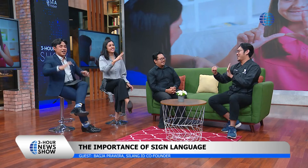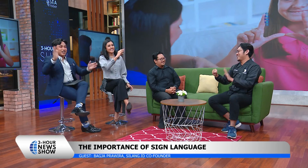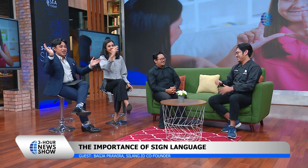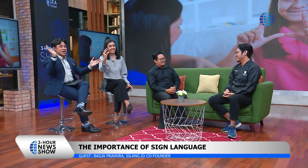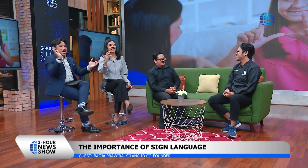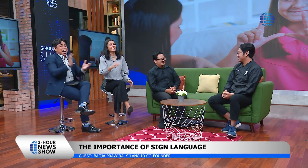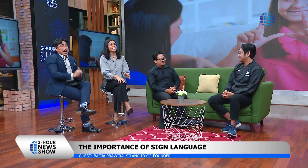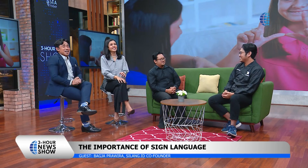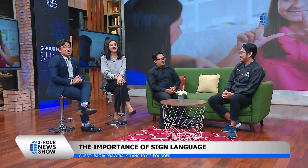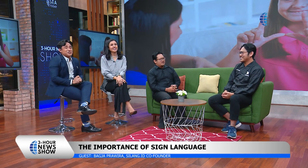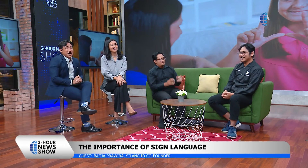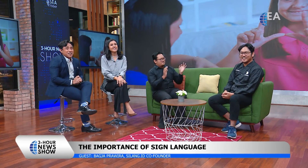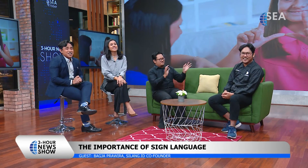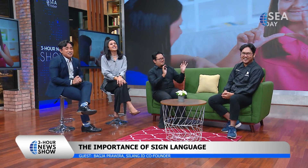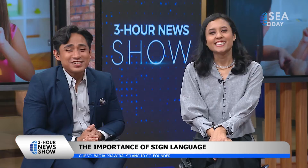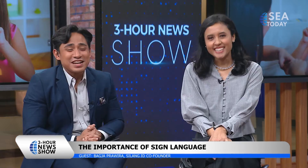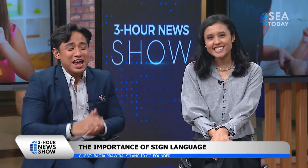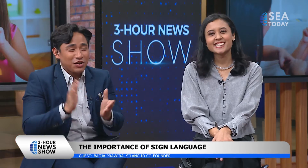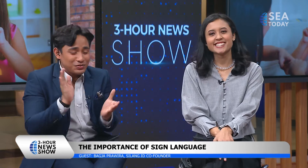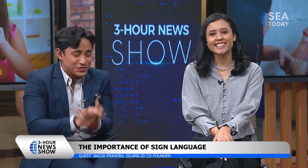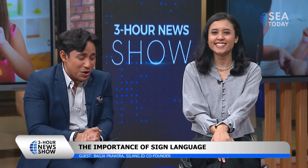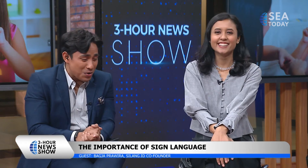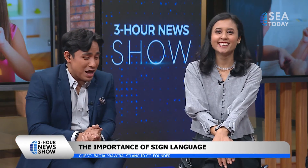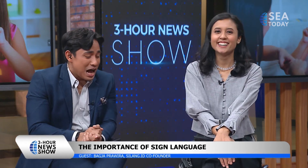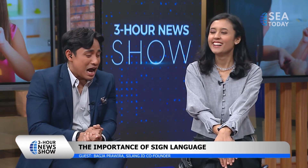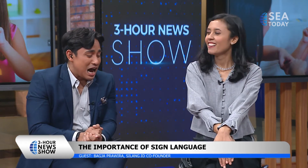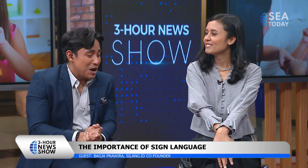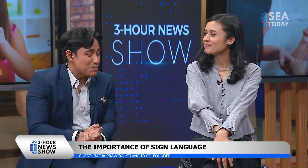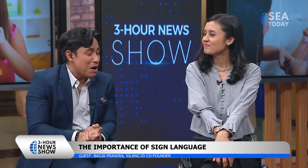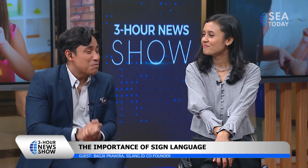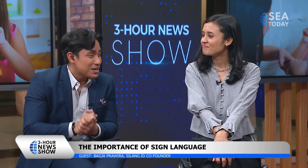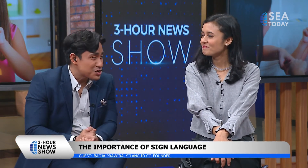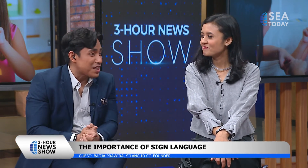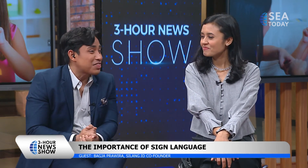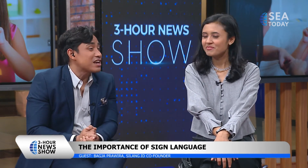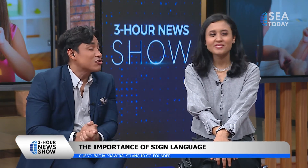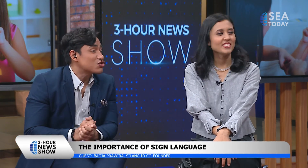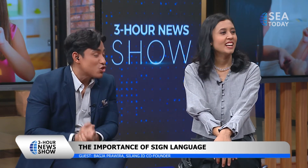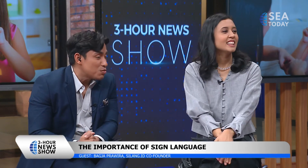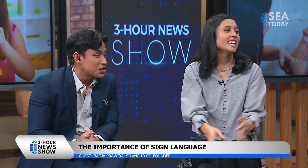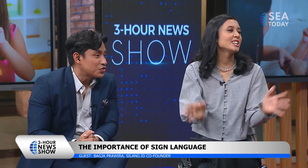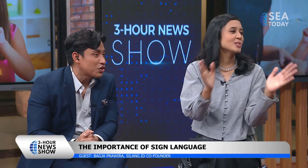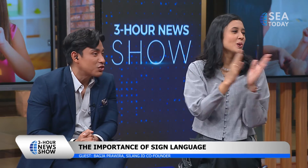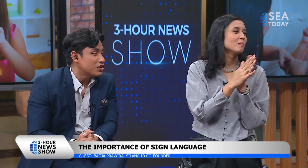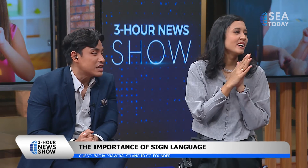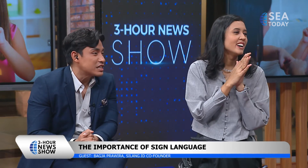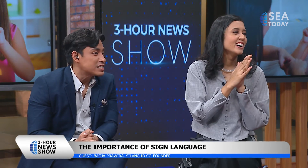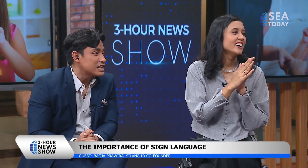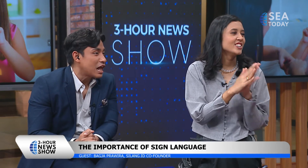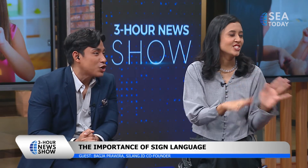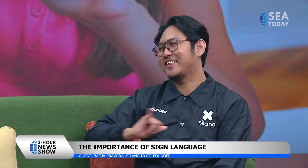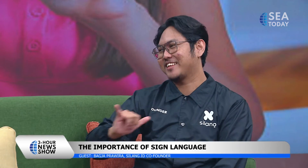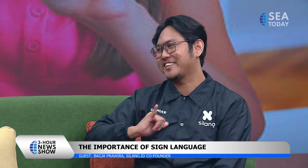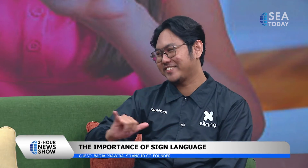it is very interesting and also uh bugjet thank you so much for creating silang.id